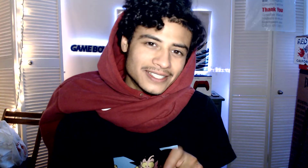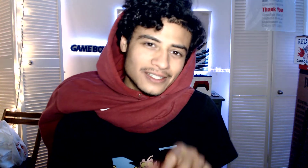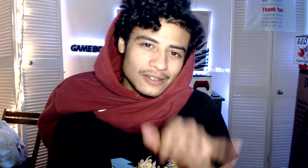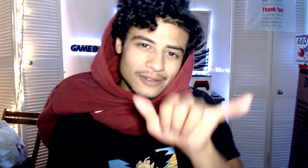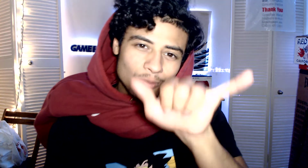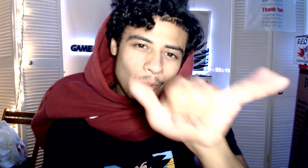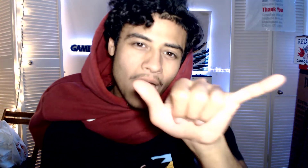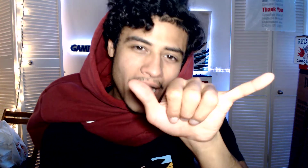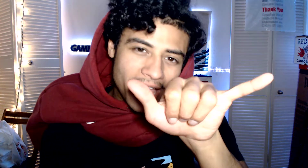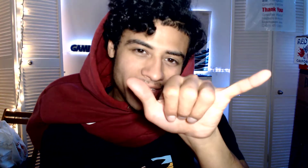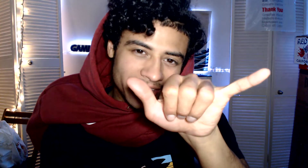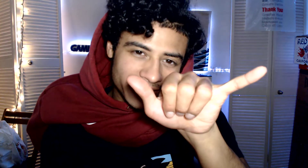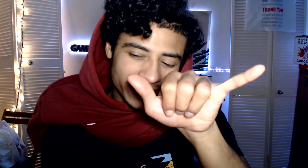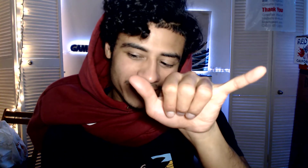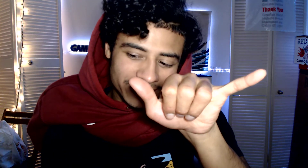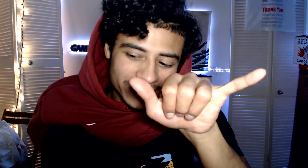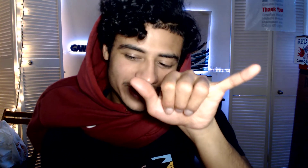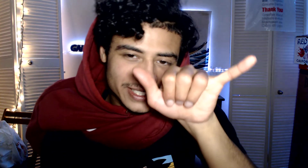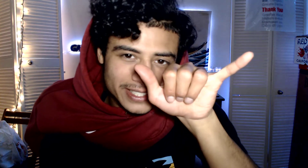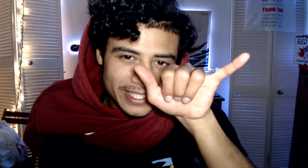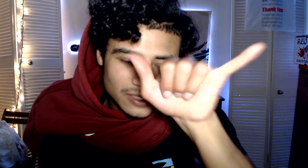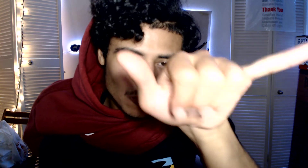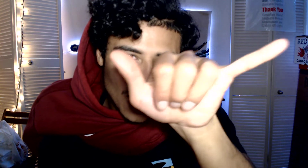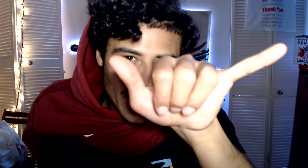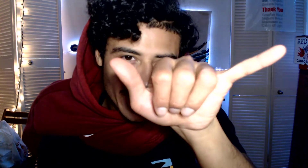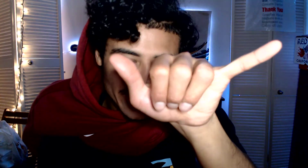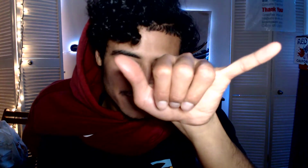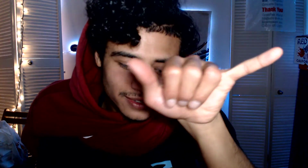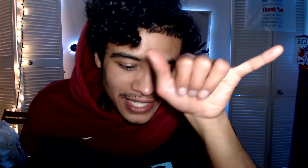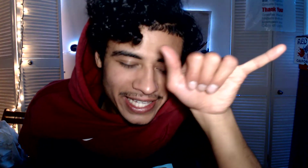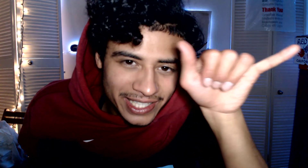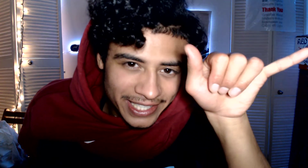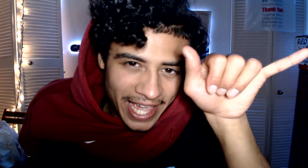Y. This is a Y, like yak.